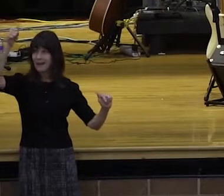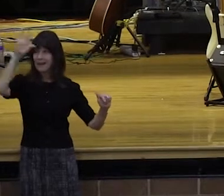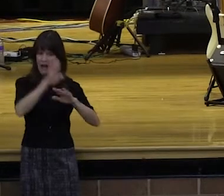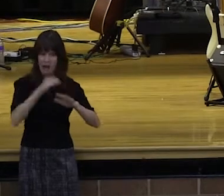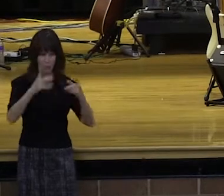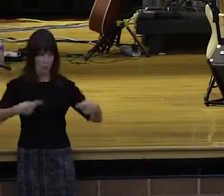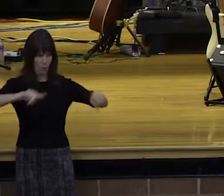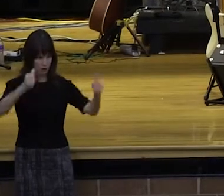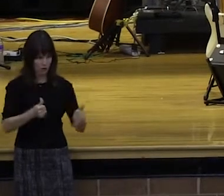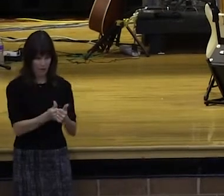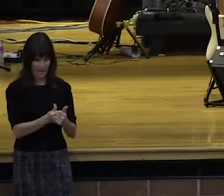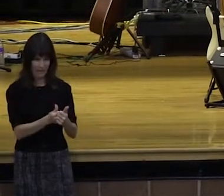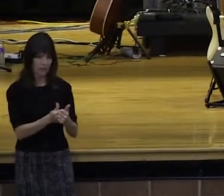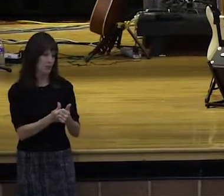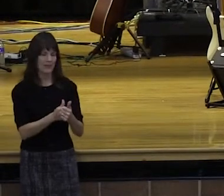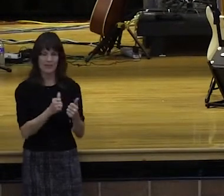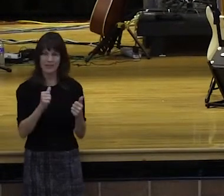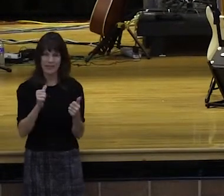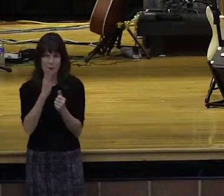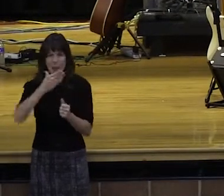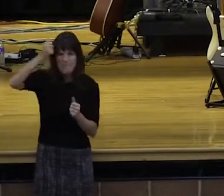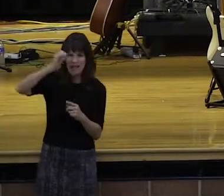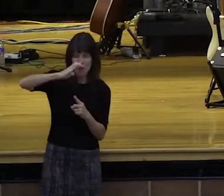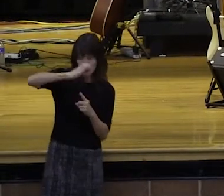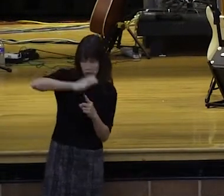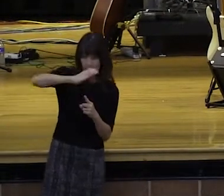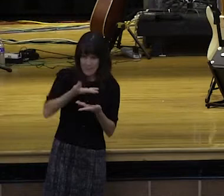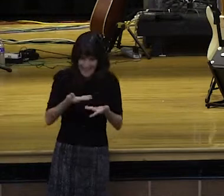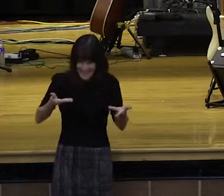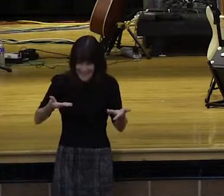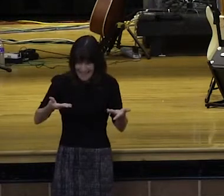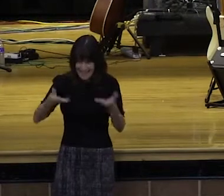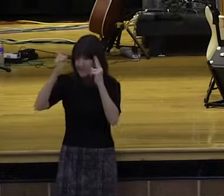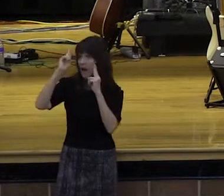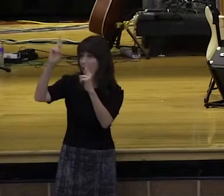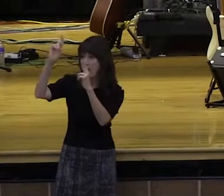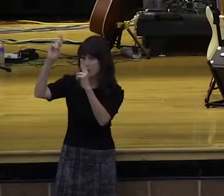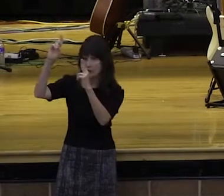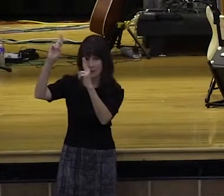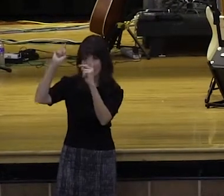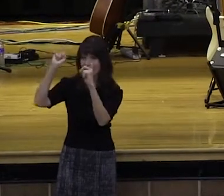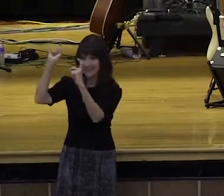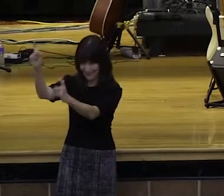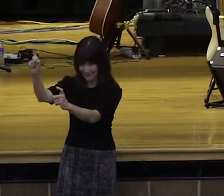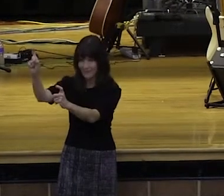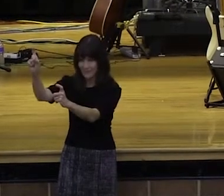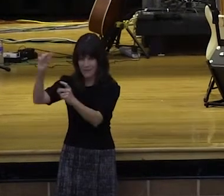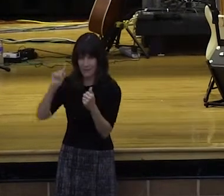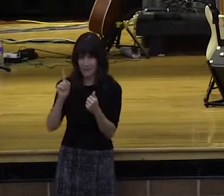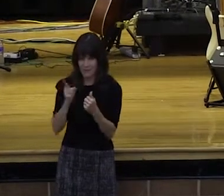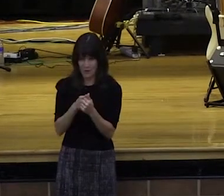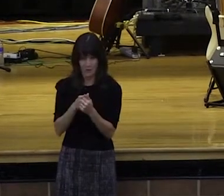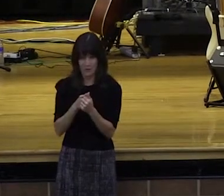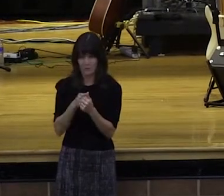produce, with the first of your wealth. Your wealth has the ability to be worshiped as unto God. You honor God with it.